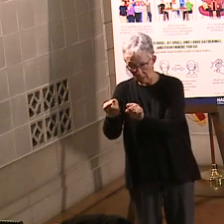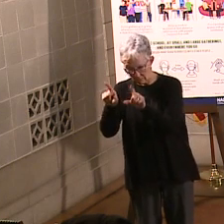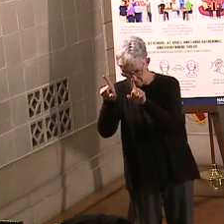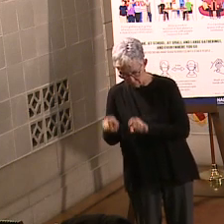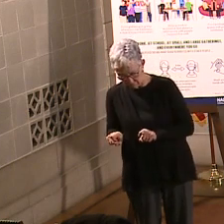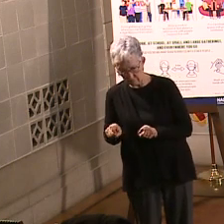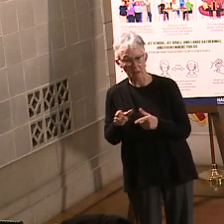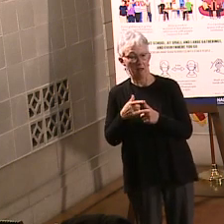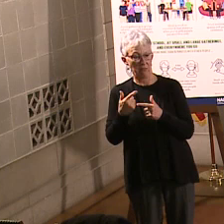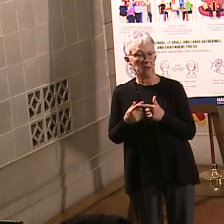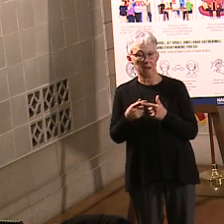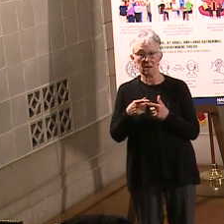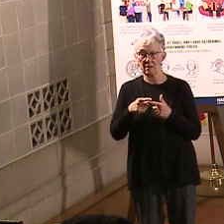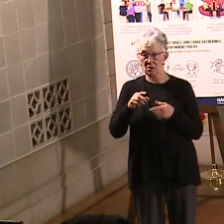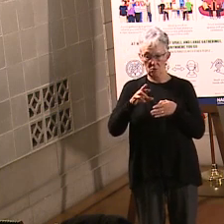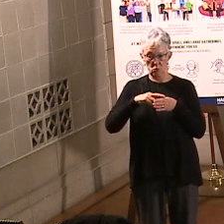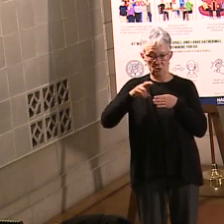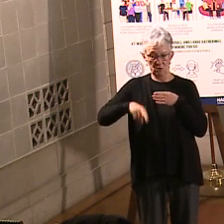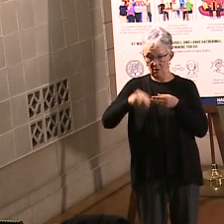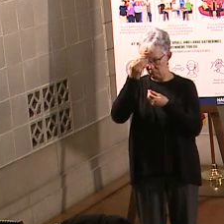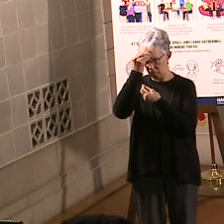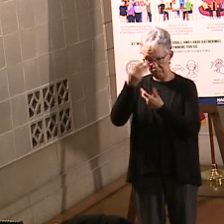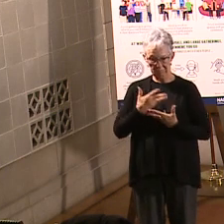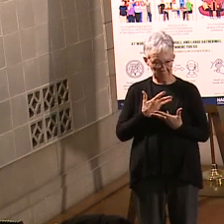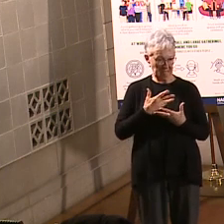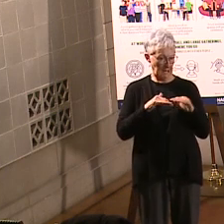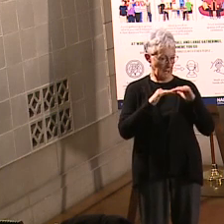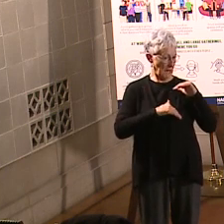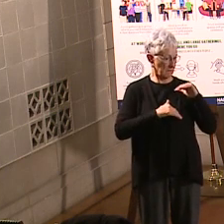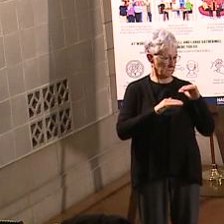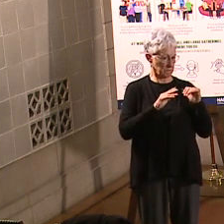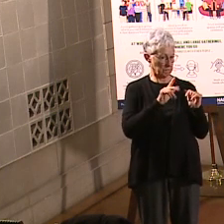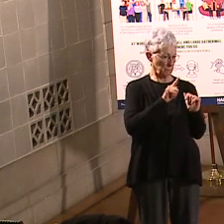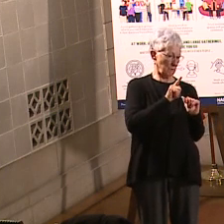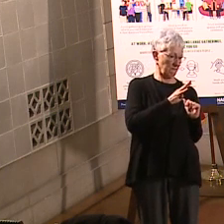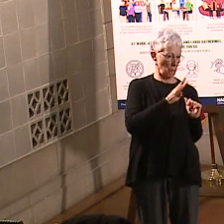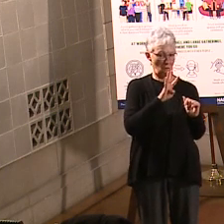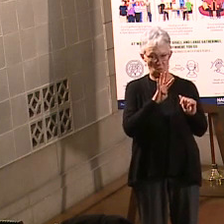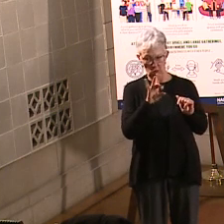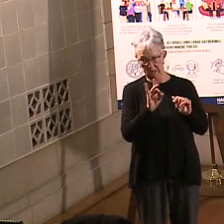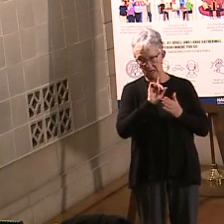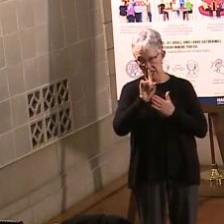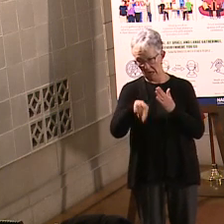slick program. Please take advantage of testnebraska.com. It's out there for all Nebraskans.